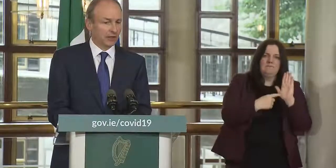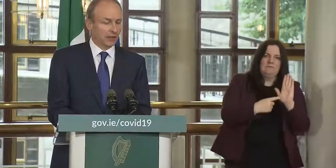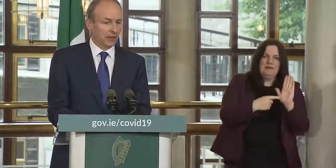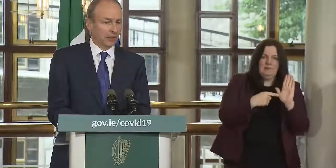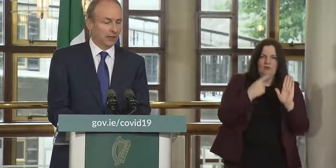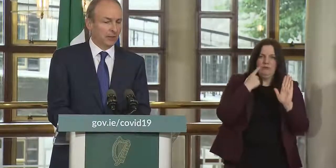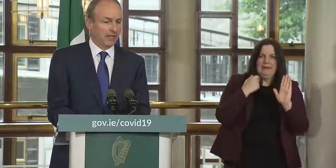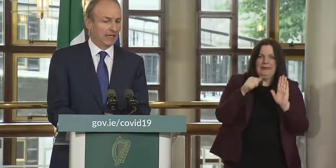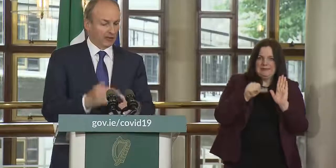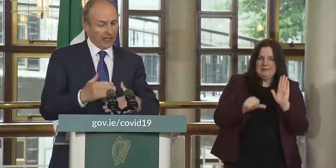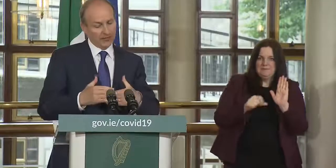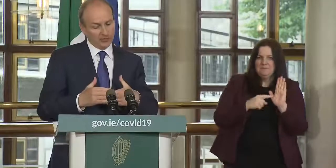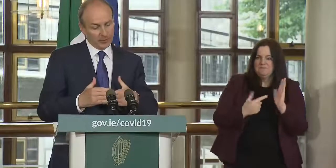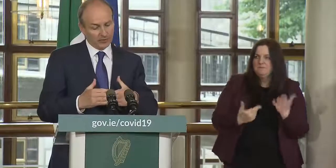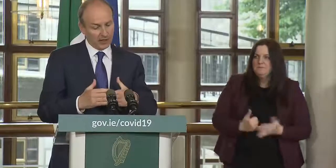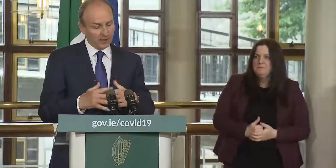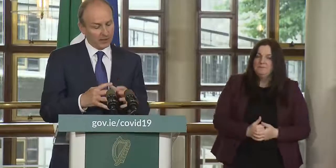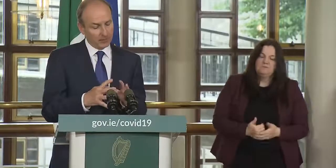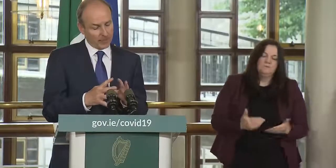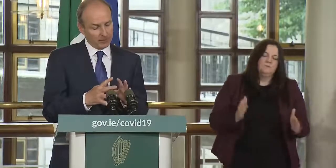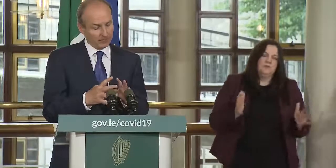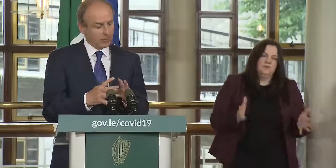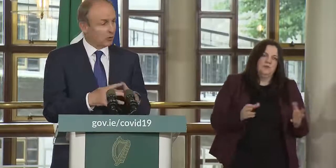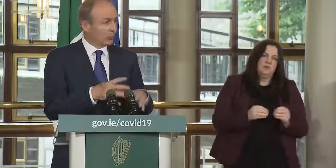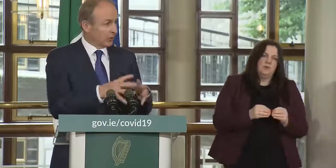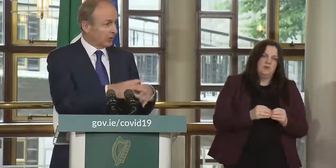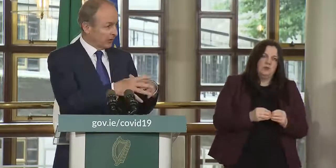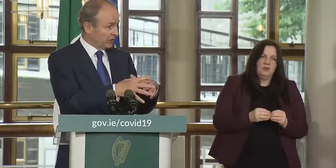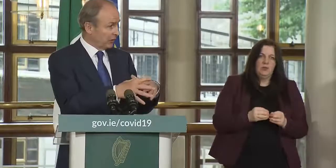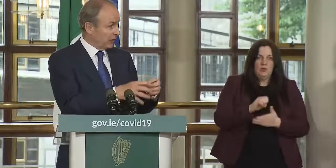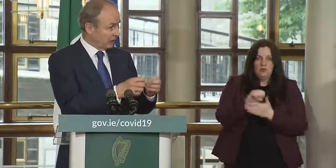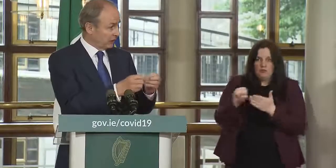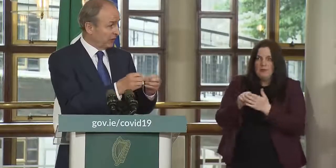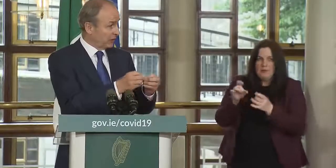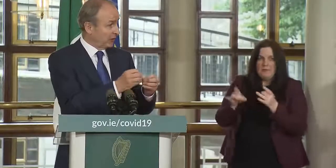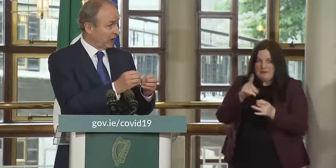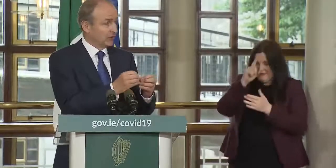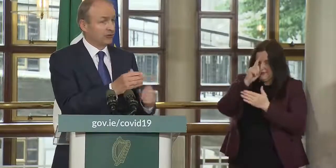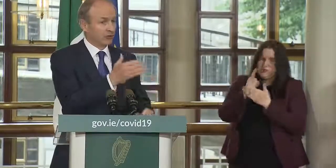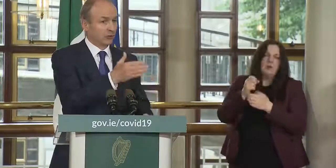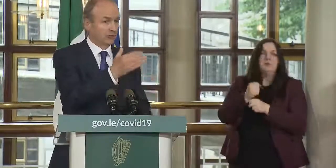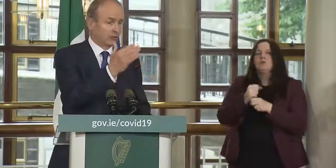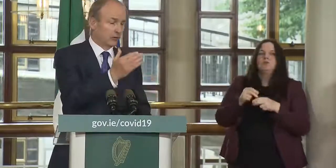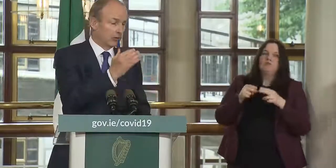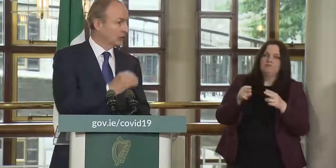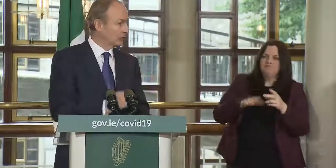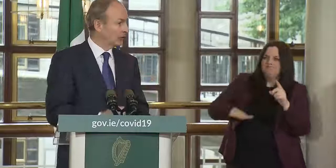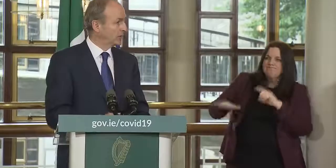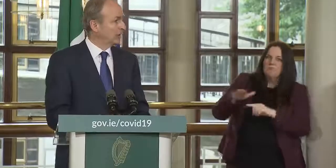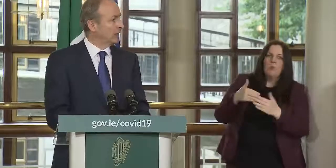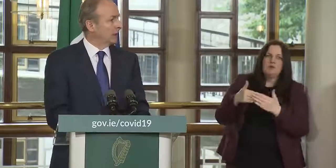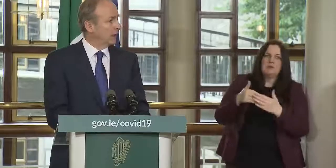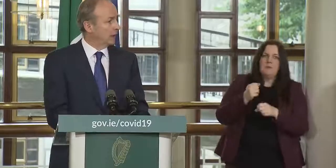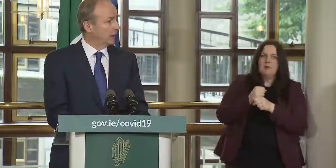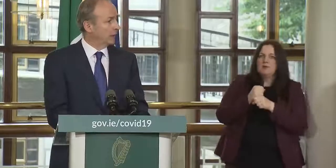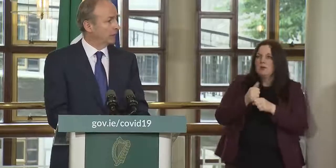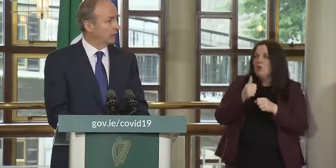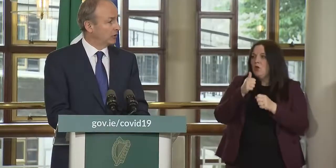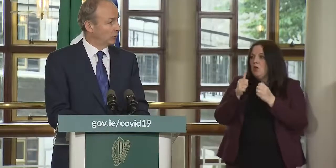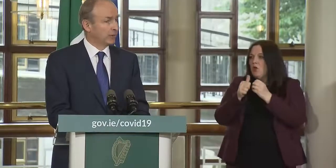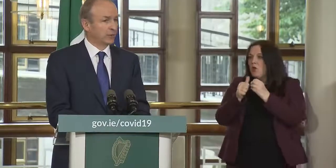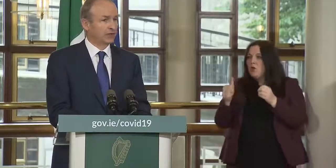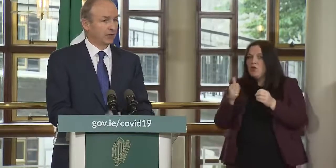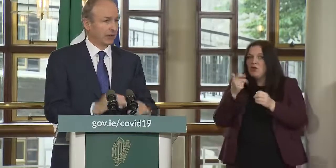list um and has as has been said i mean europe took a decision in relation to this methodology in terms of third countries uh